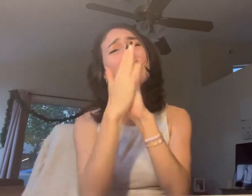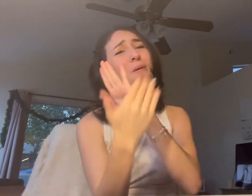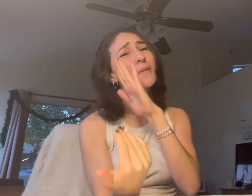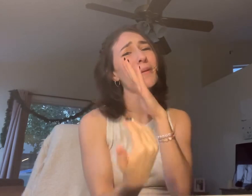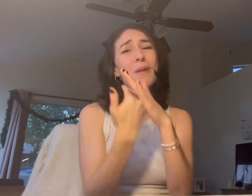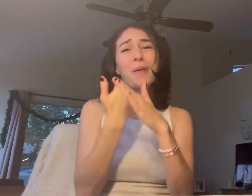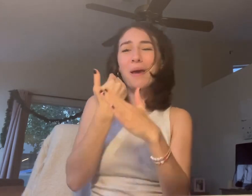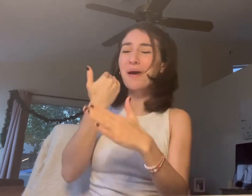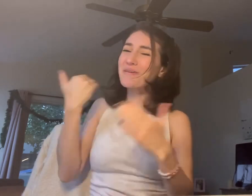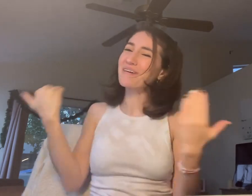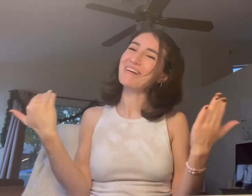Again